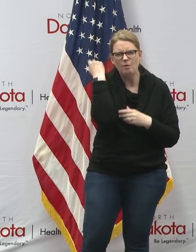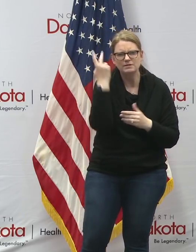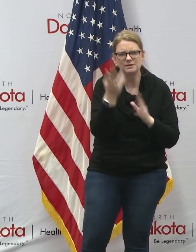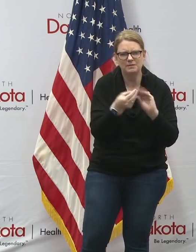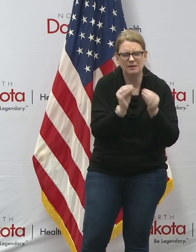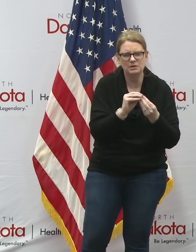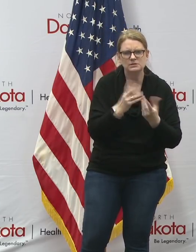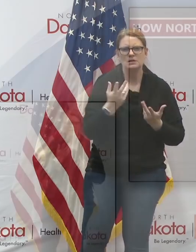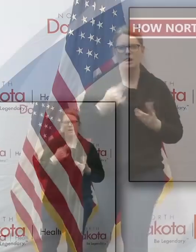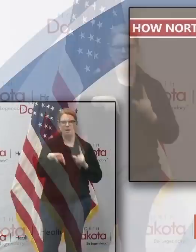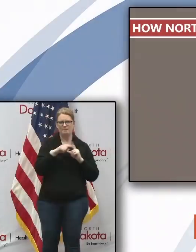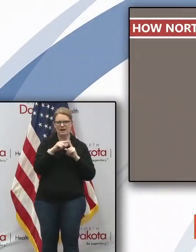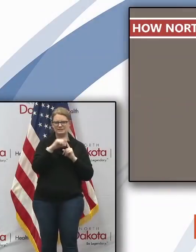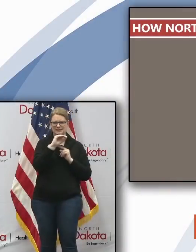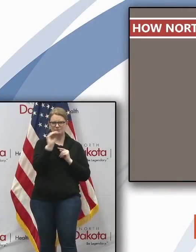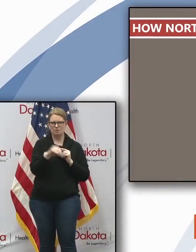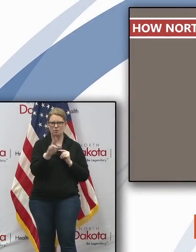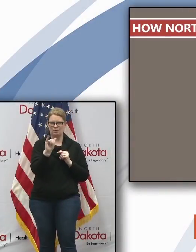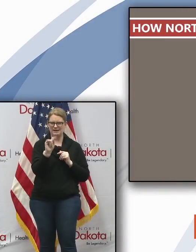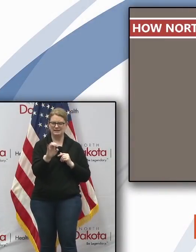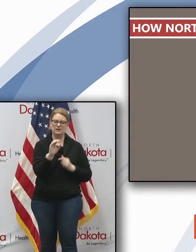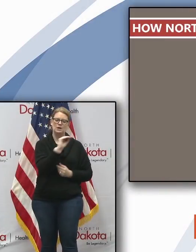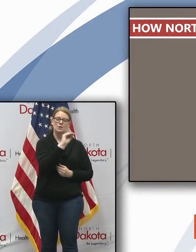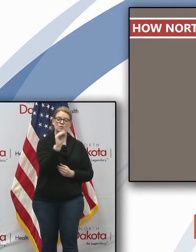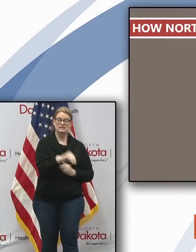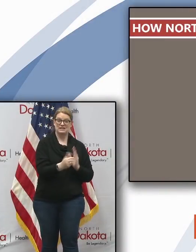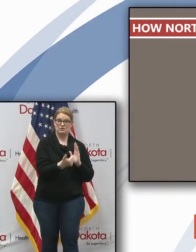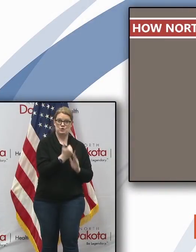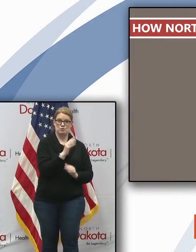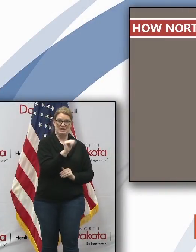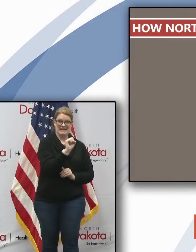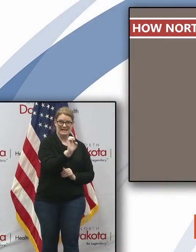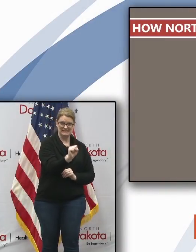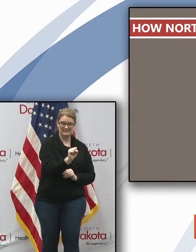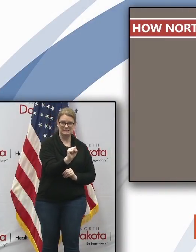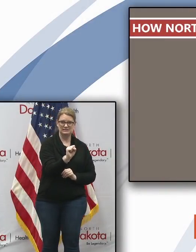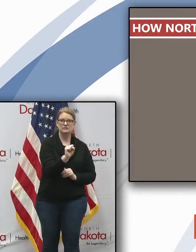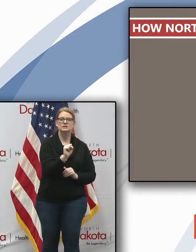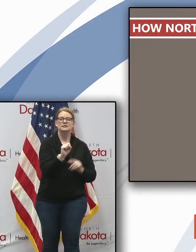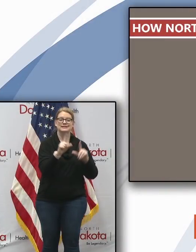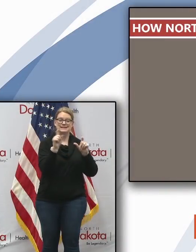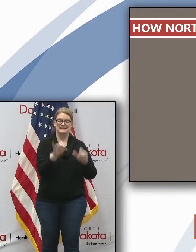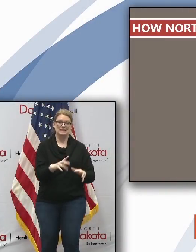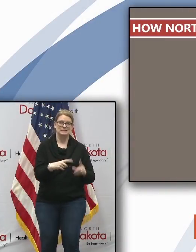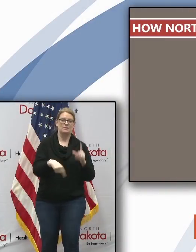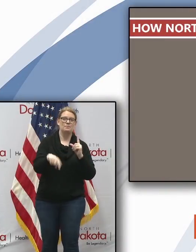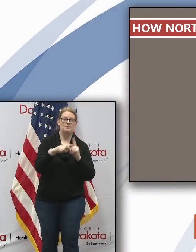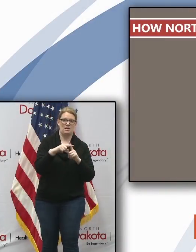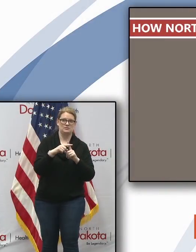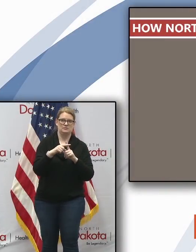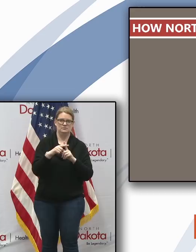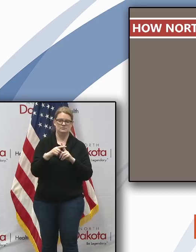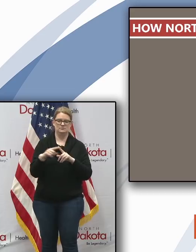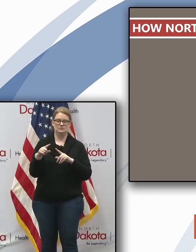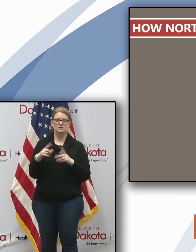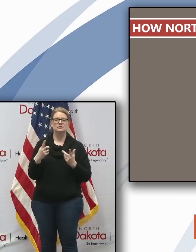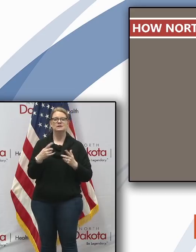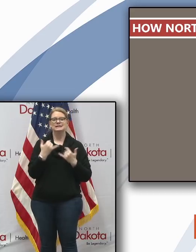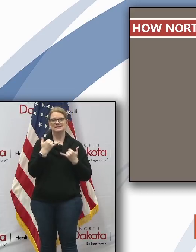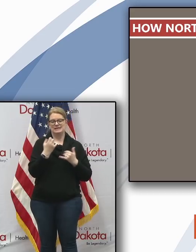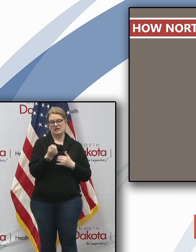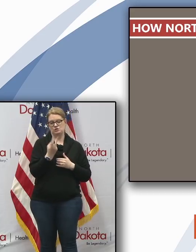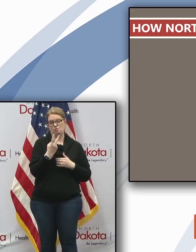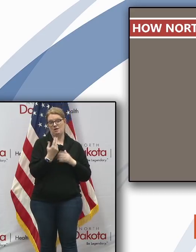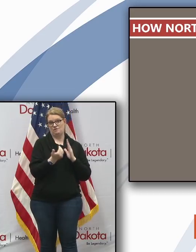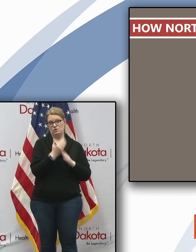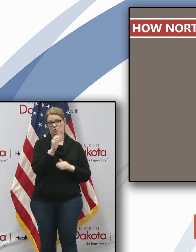positive percent rate is this is the percentage of new cases that come in that test positive out of the tests that we're taking today 12 new